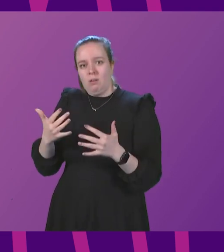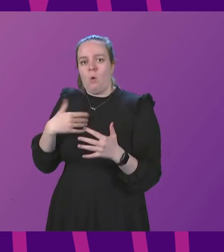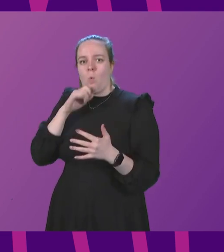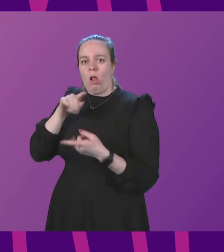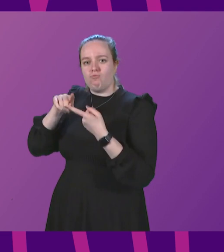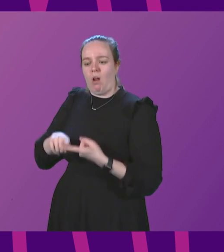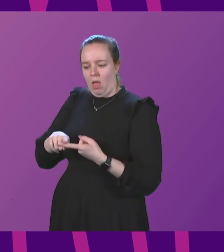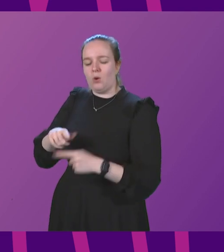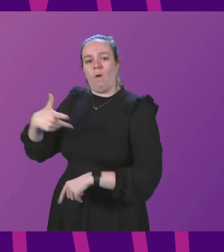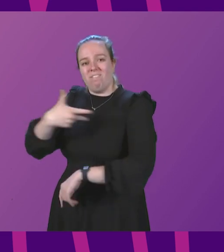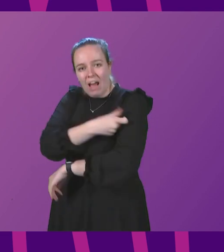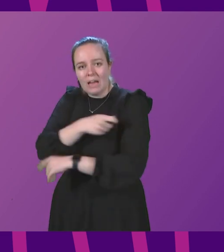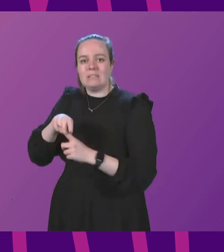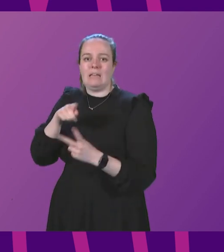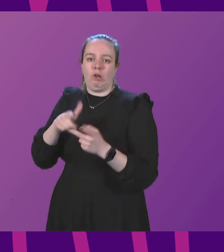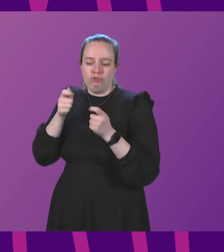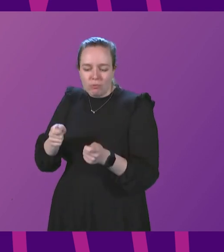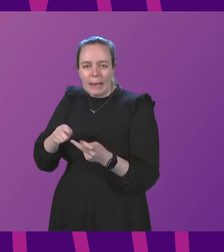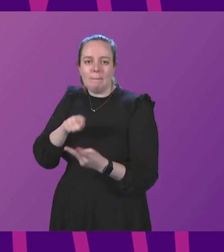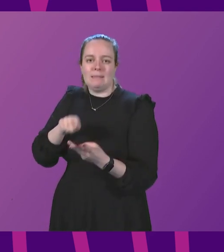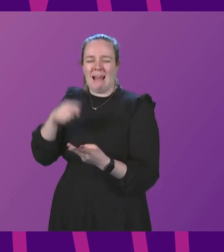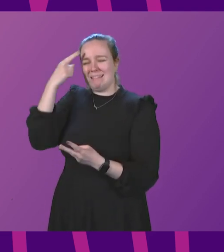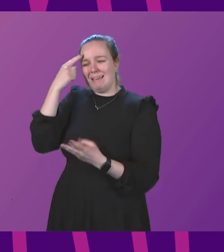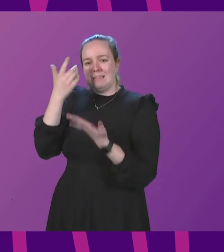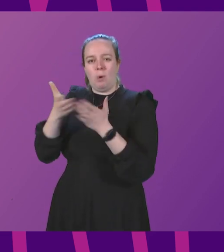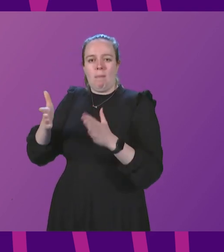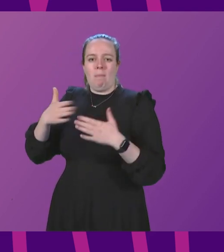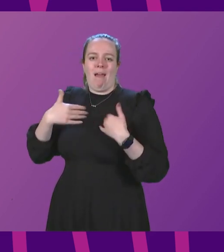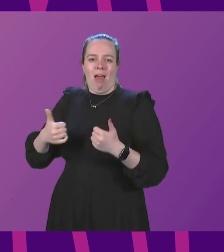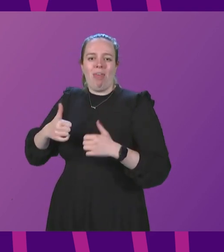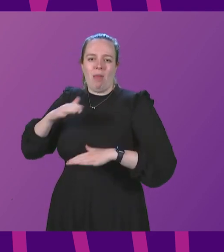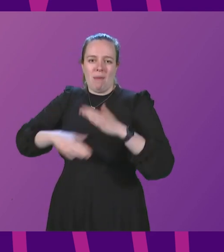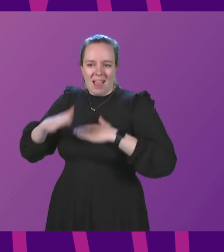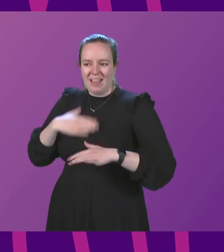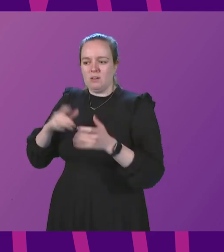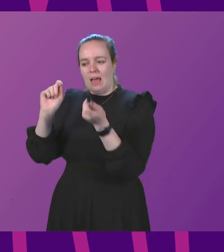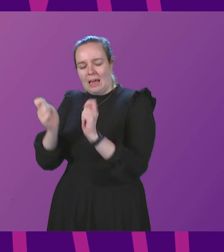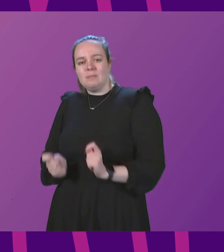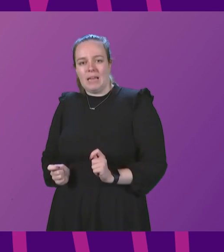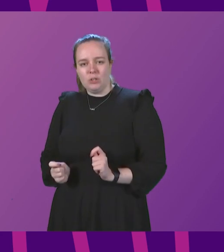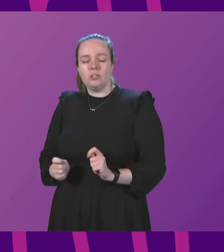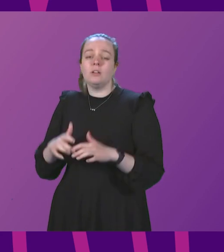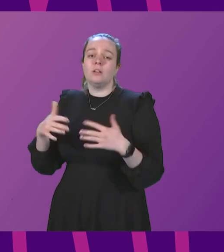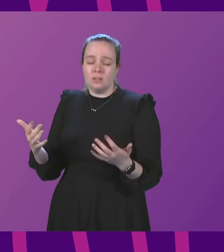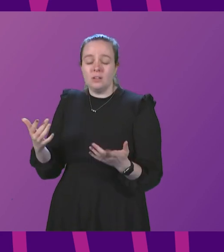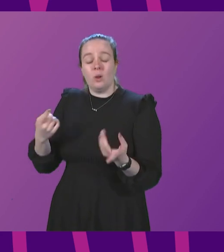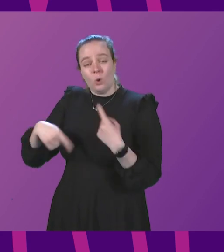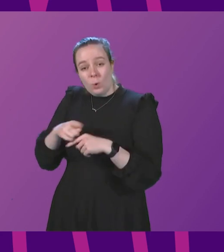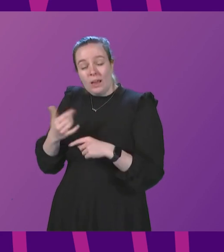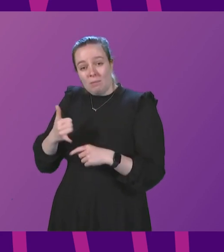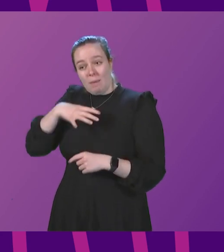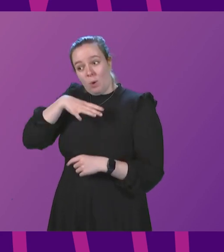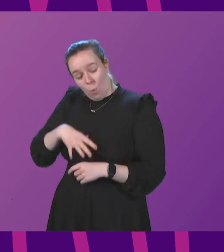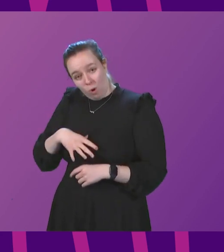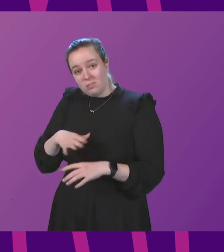predominantly on vaccines, treatments and sensible public health behaviours and adaptations. However, much as we might wish